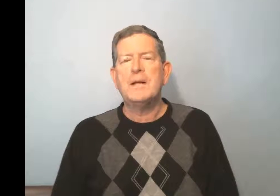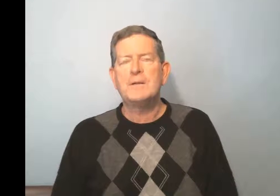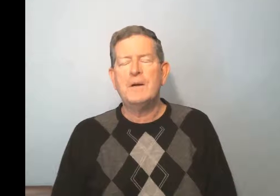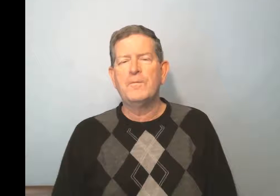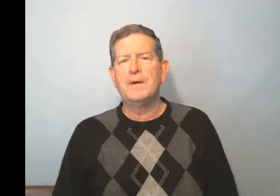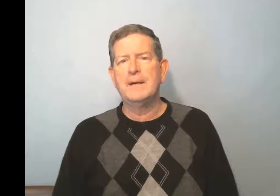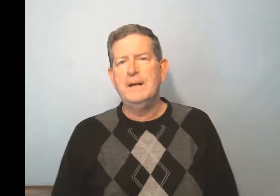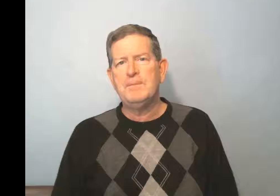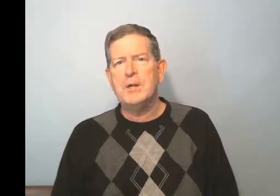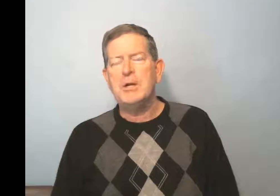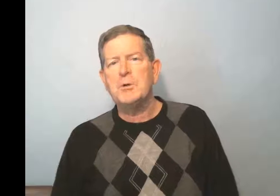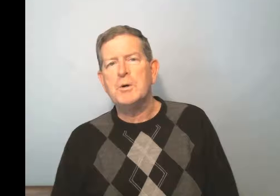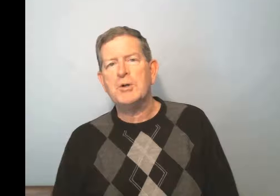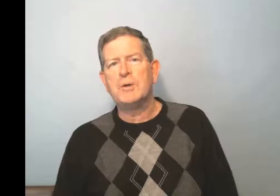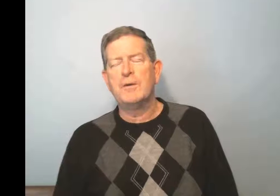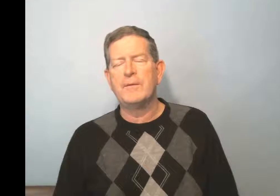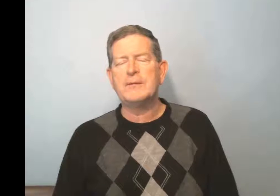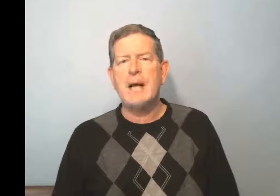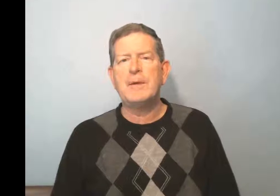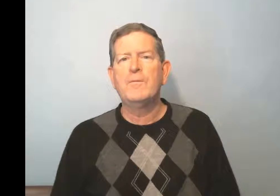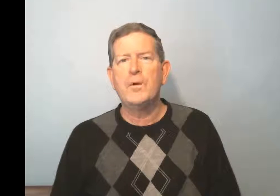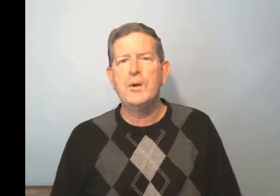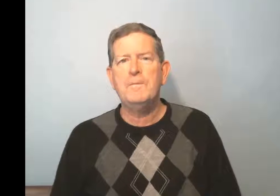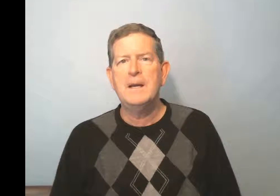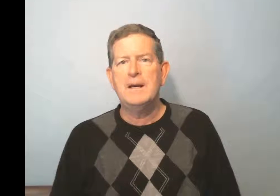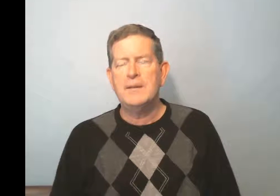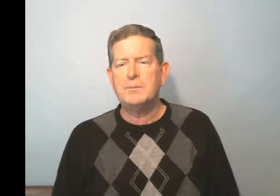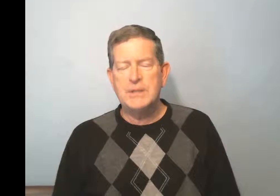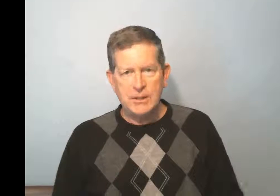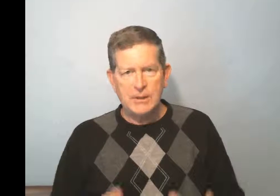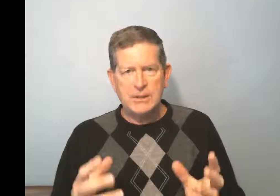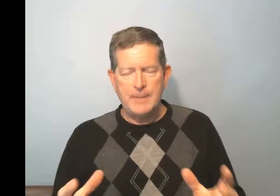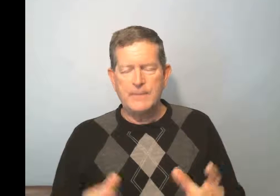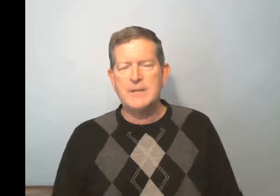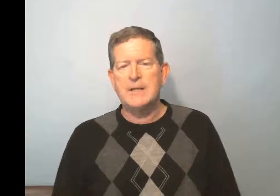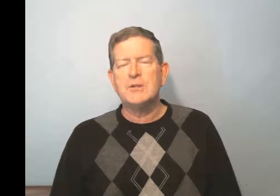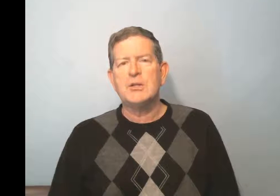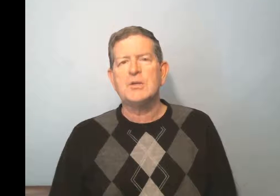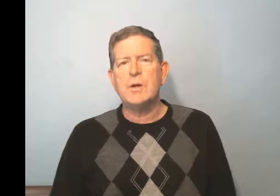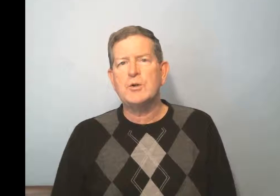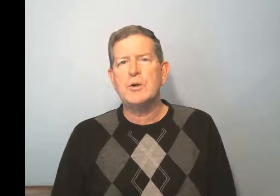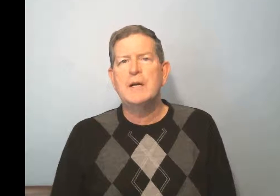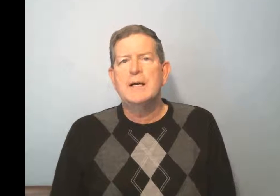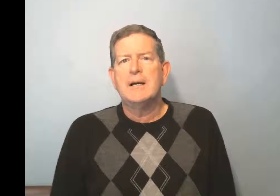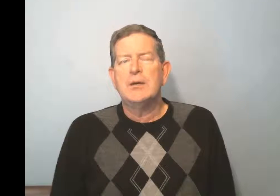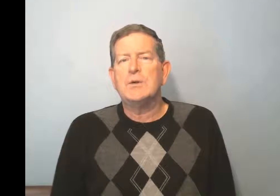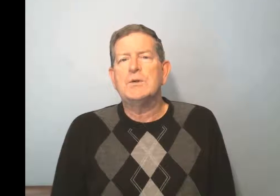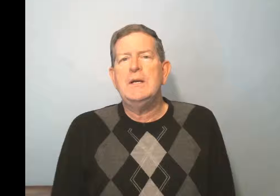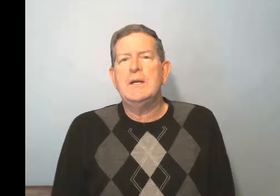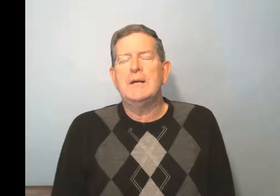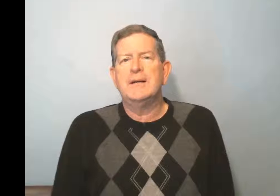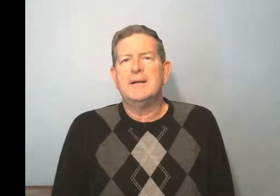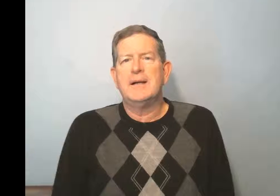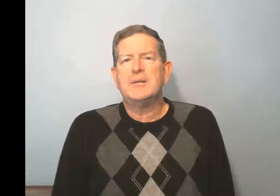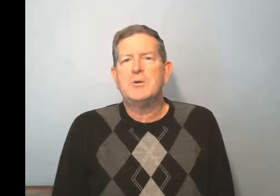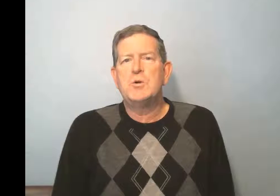that's enough of an introduction of this topic for you, this particular type of sentence structure. You'll see in lesson 2